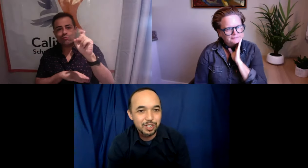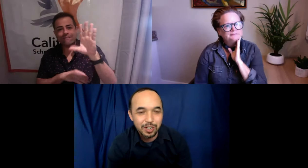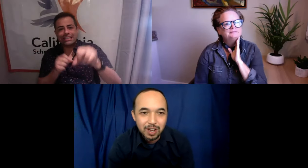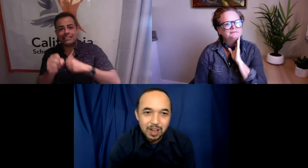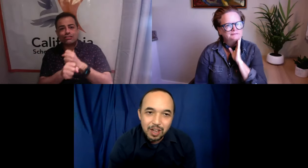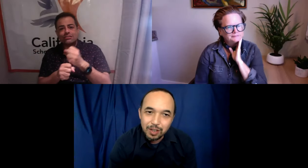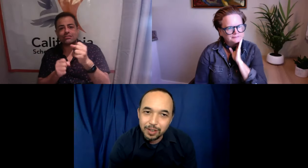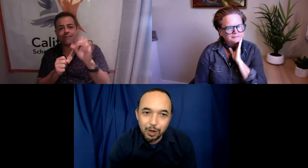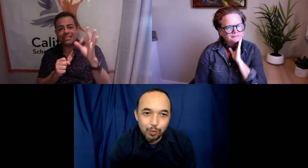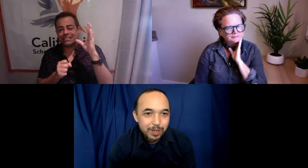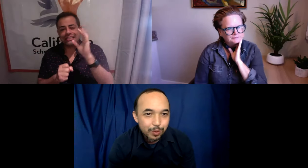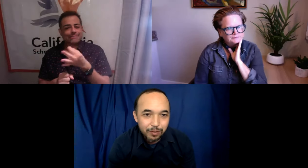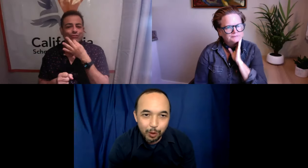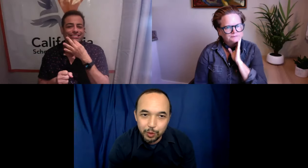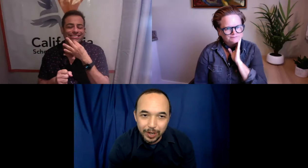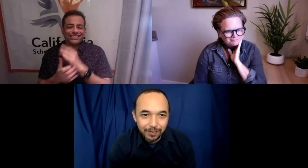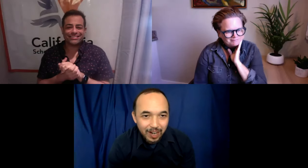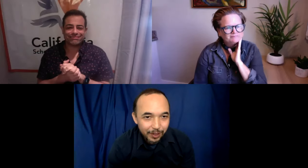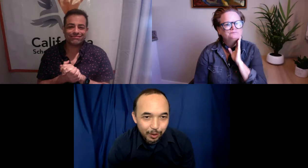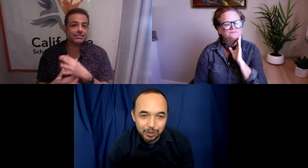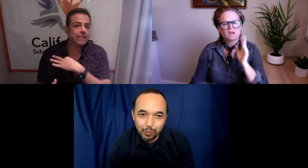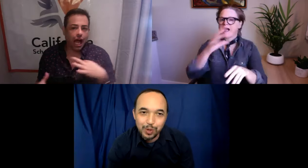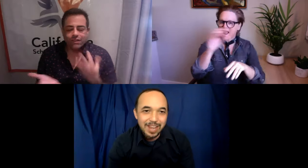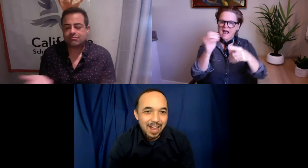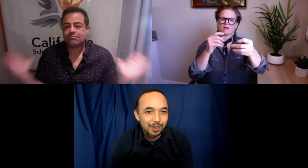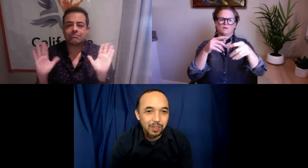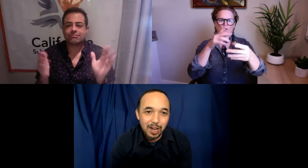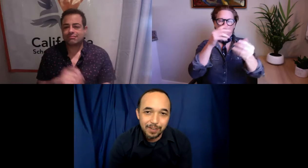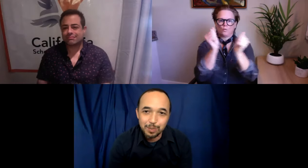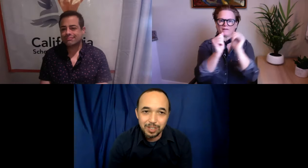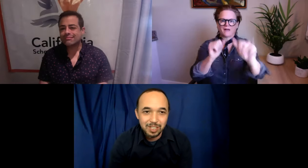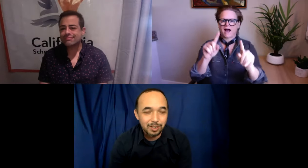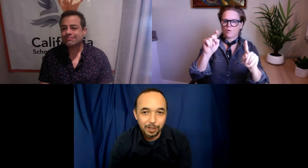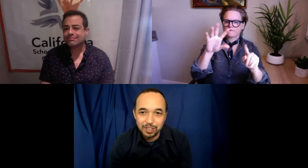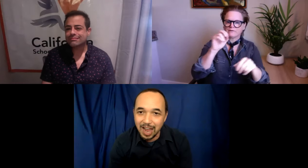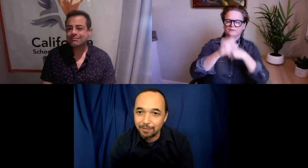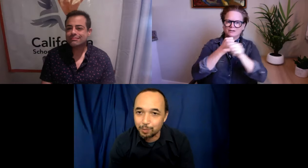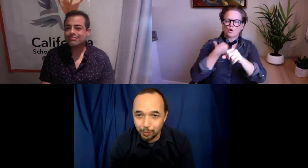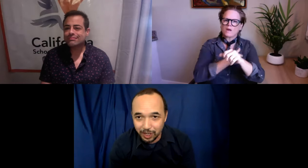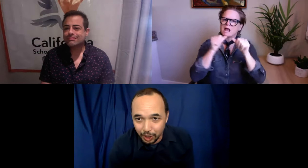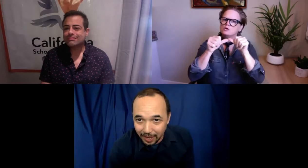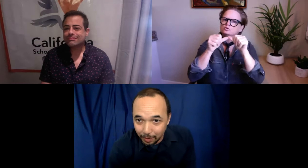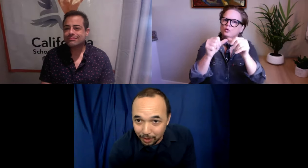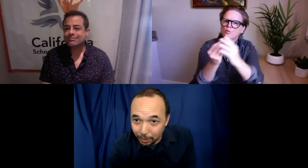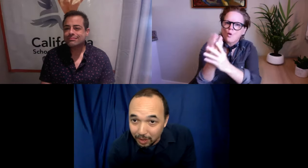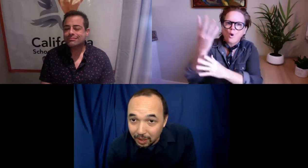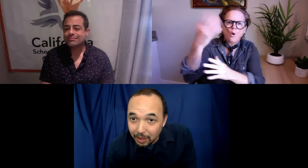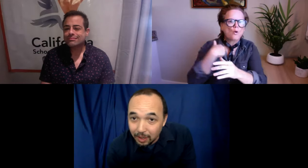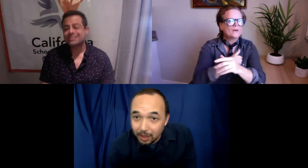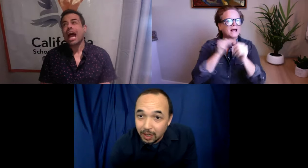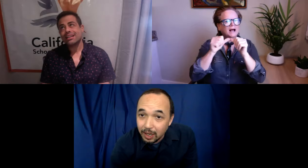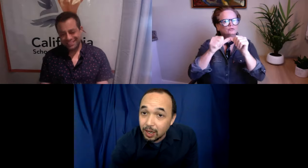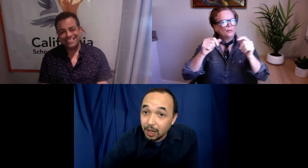frustration. You know, we've been doing this for over 25 years. We have a lot of expertise on our staff and we want to share that with you. So,